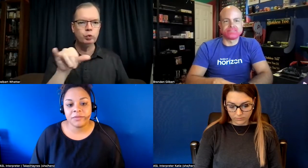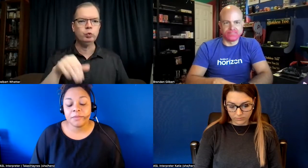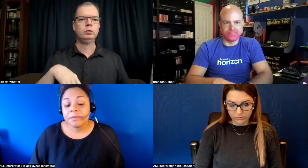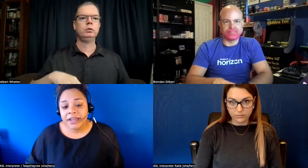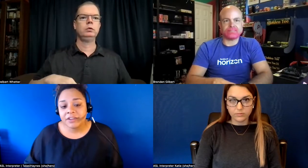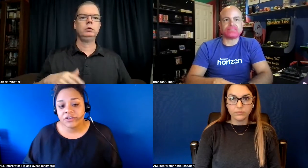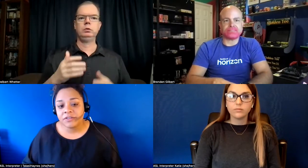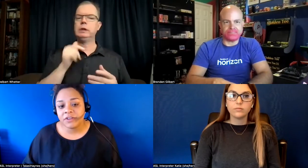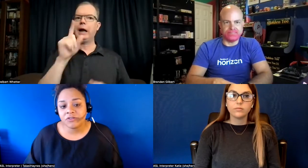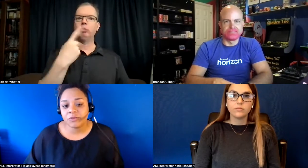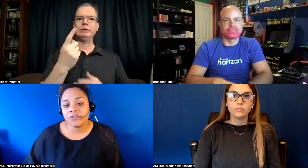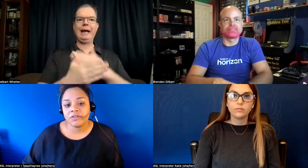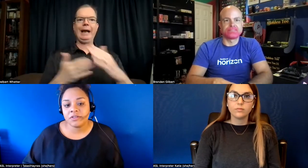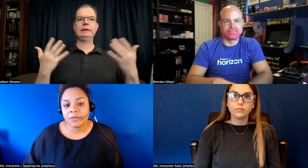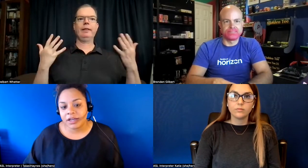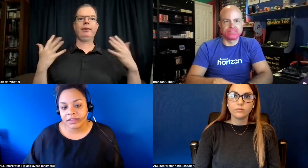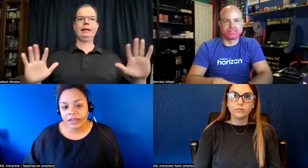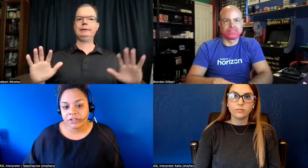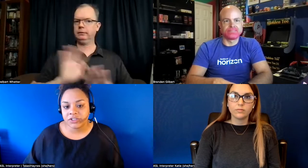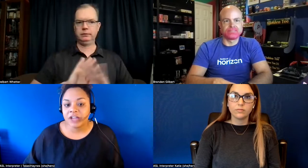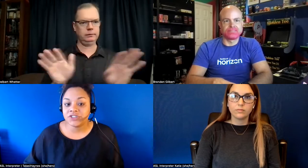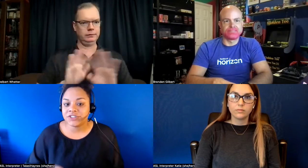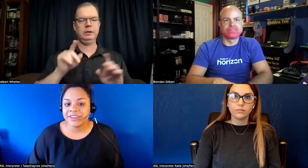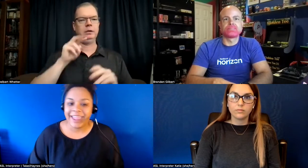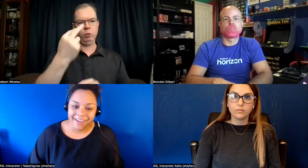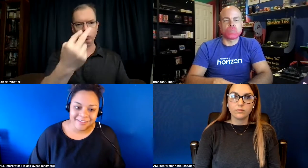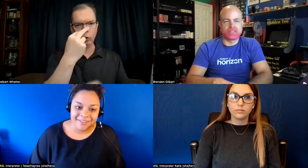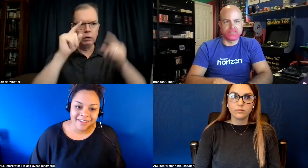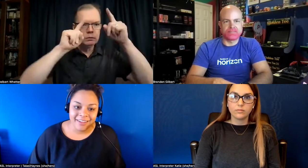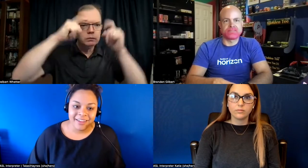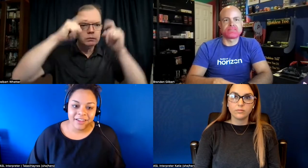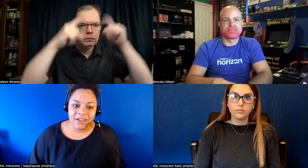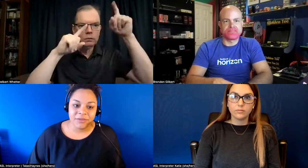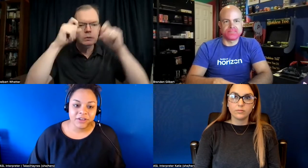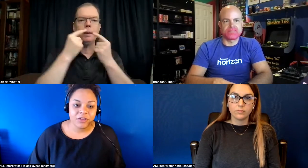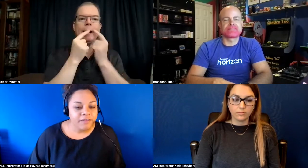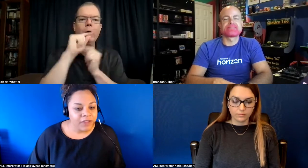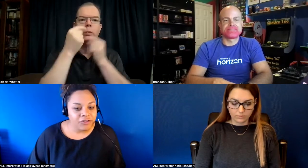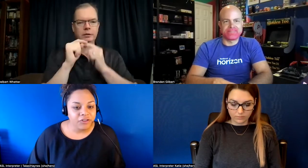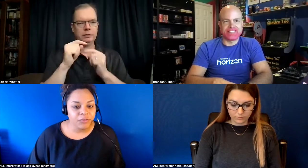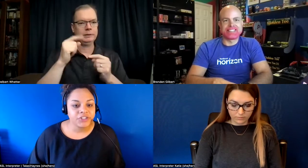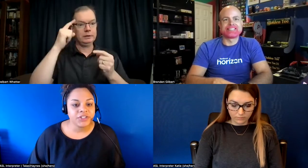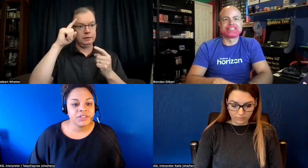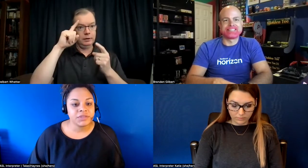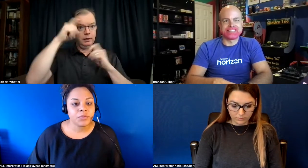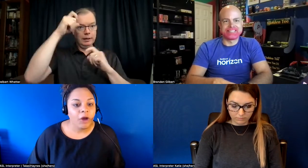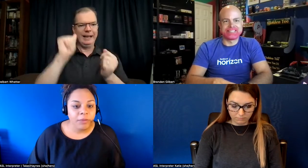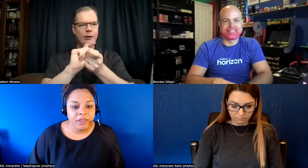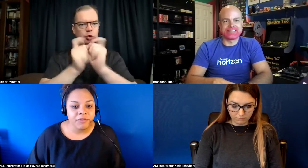pay attention to the facial expressions to the body language not just the hands um you need to look at the facial expressions well how are my lips